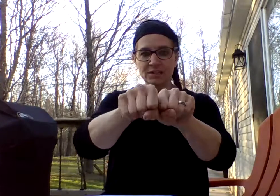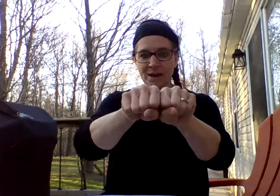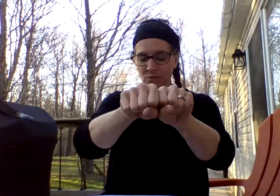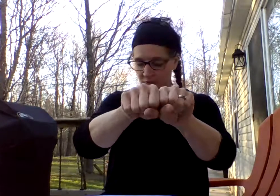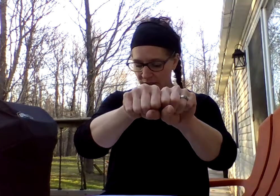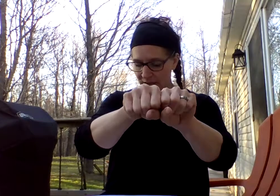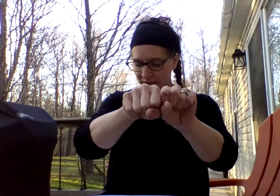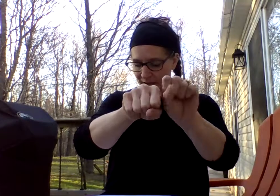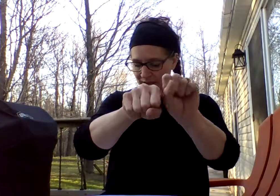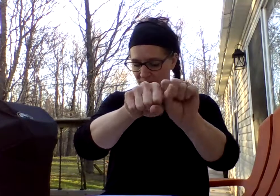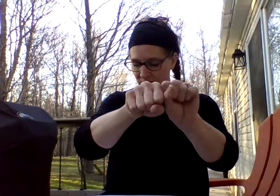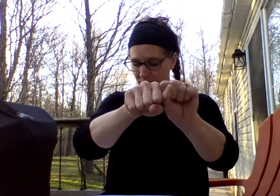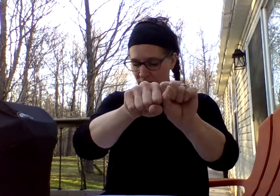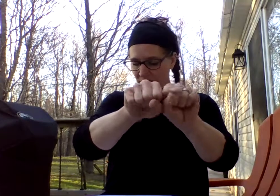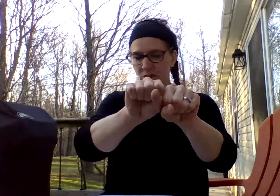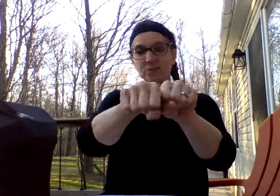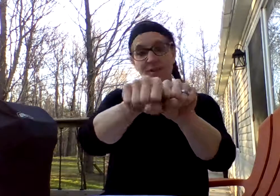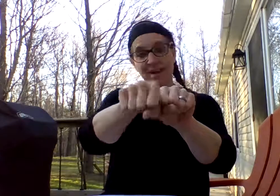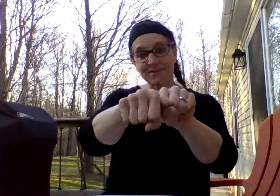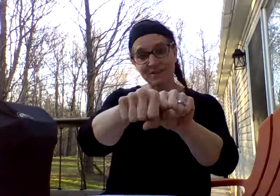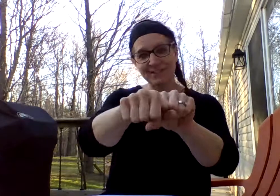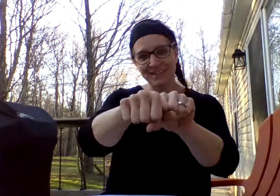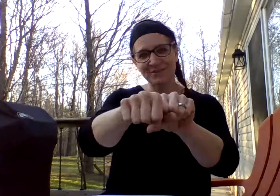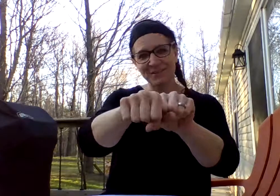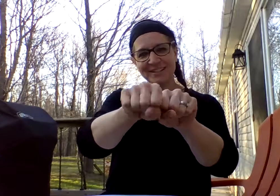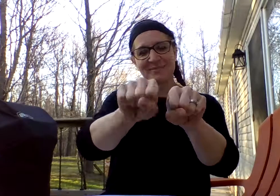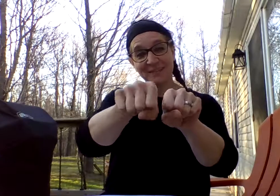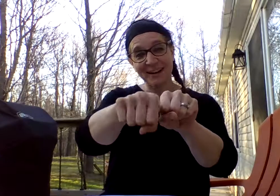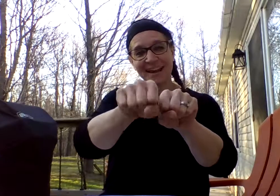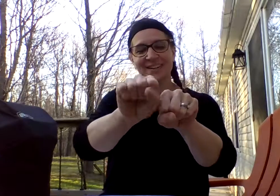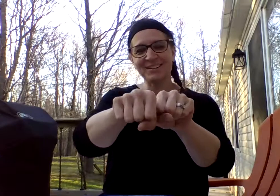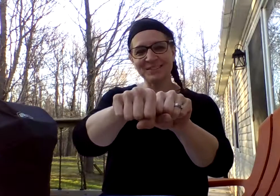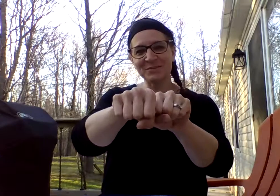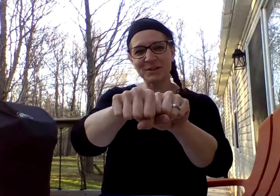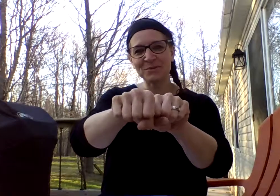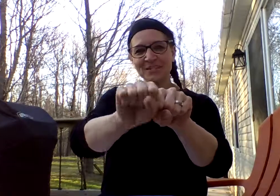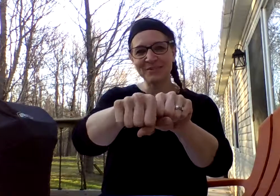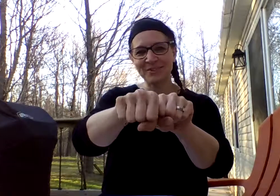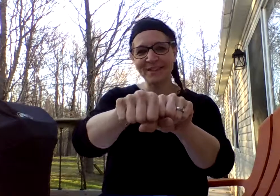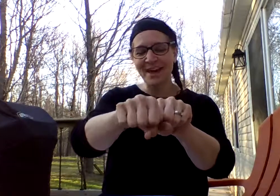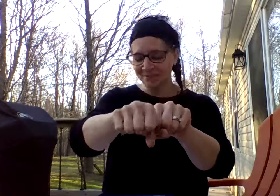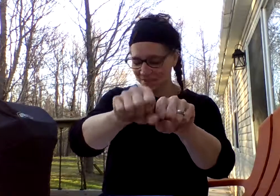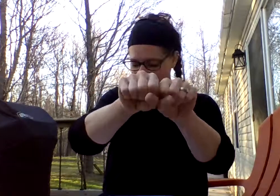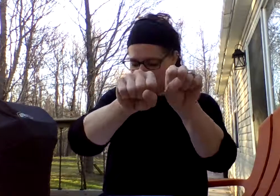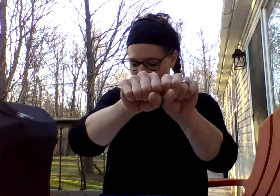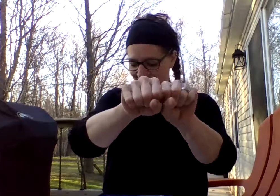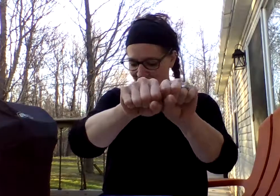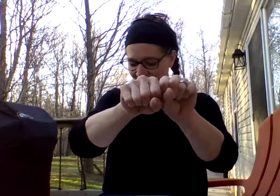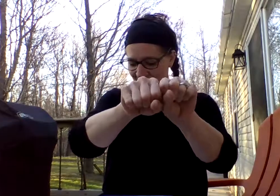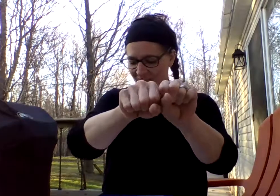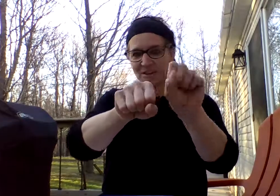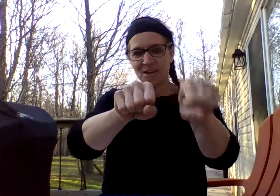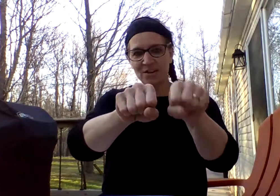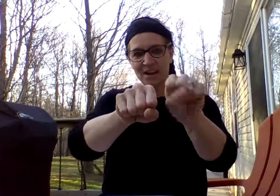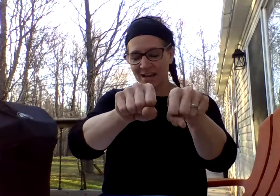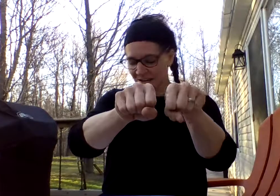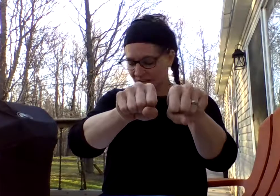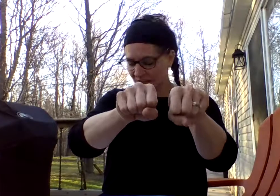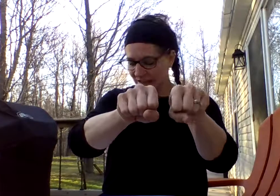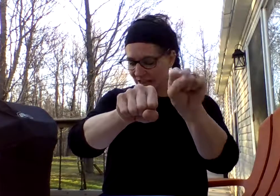sound. And. Or the left is for. it's my right hand. It's what you see for the left. And then the other hand is the